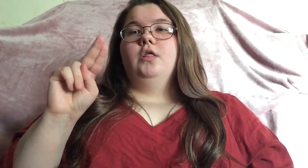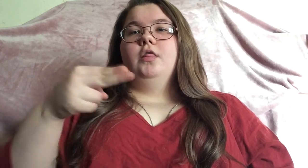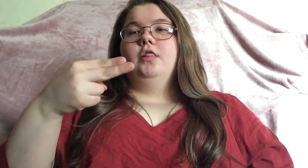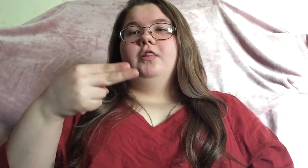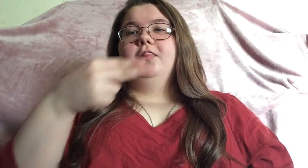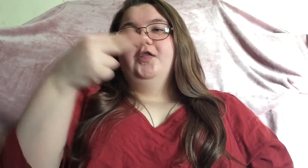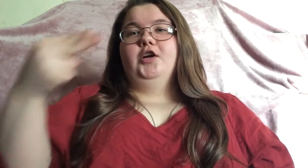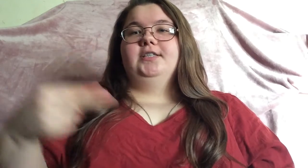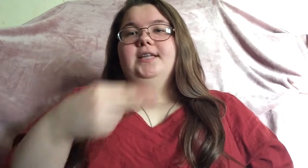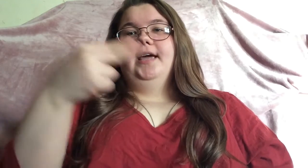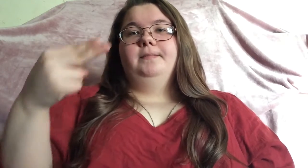thursday